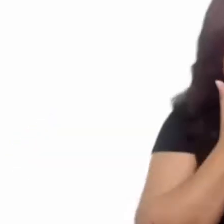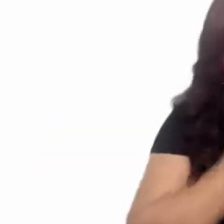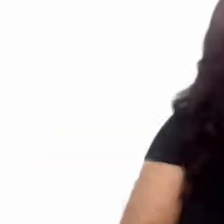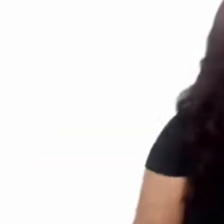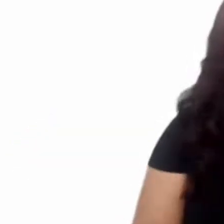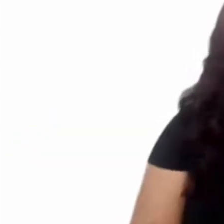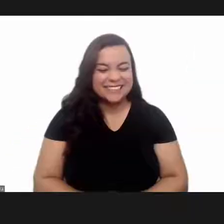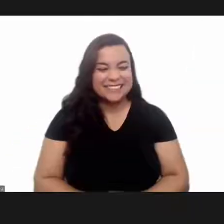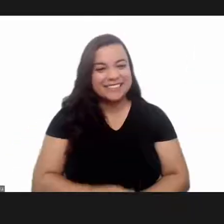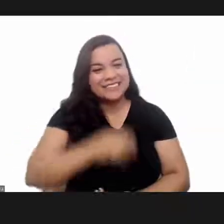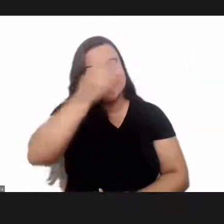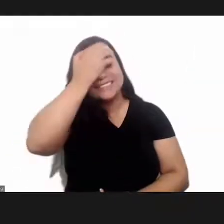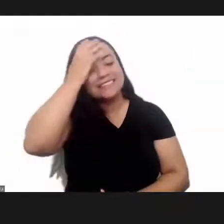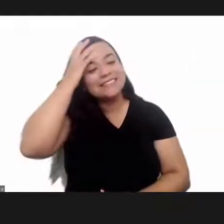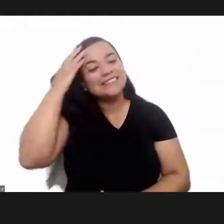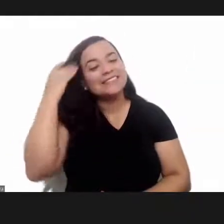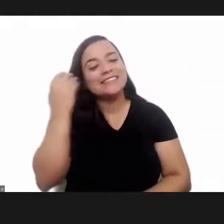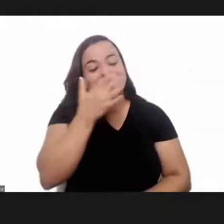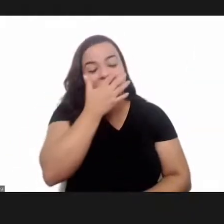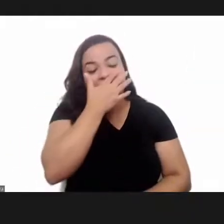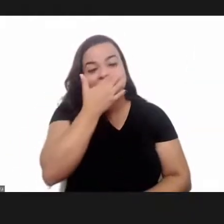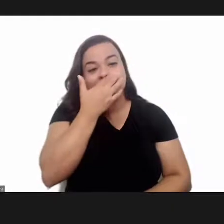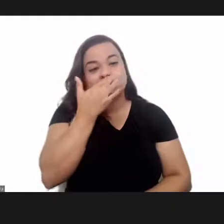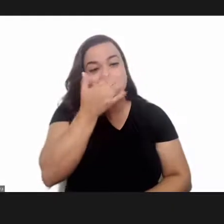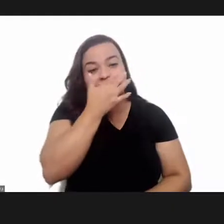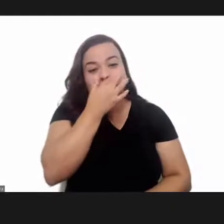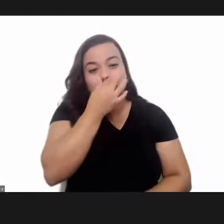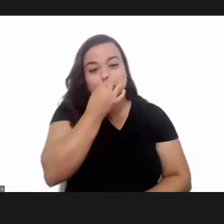I'm so sorry. Oops.